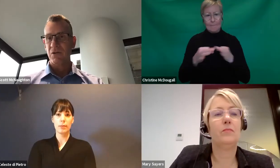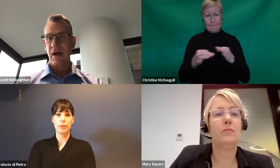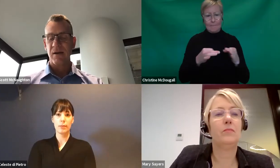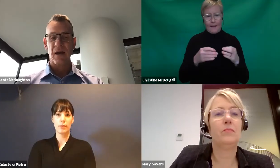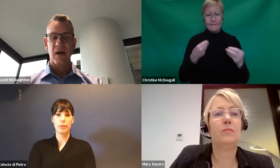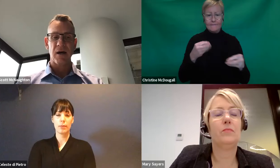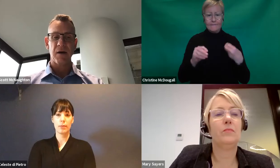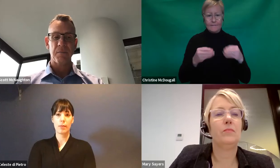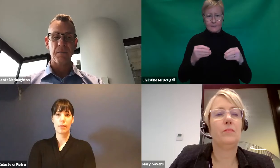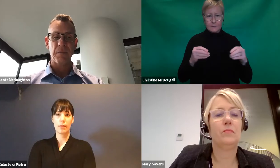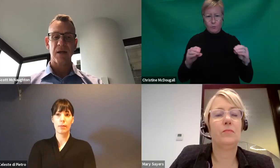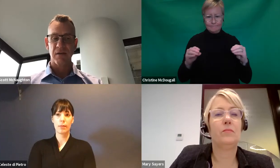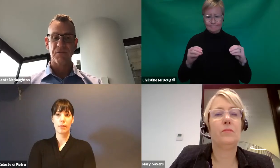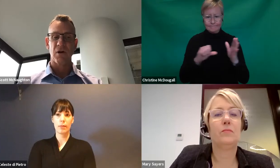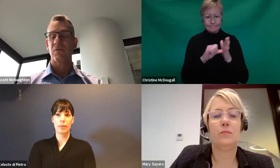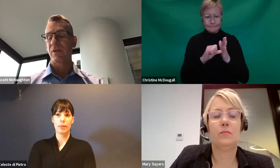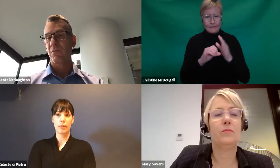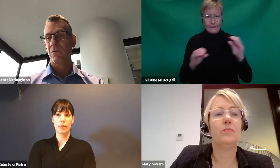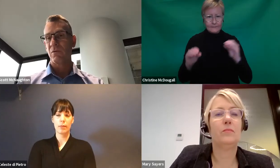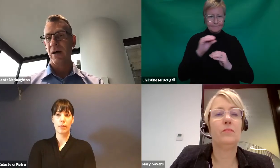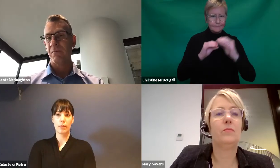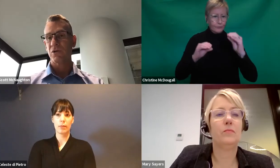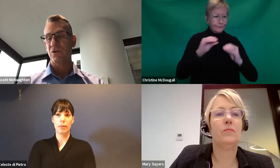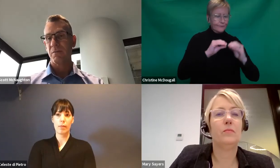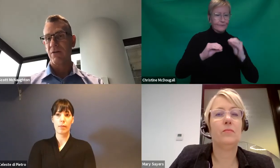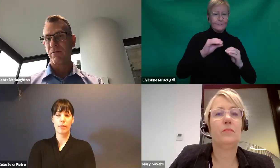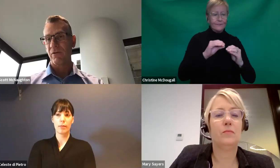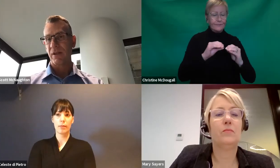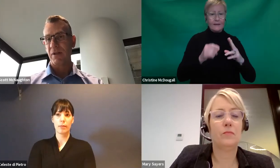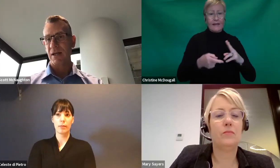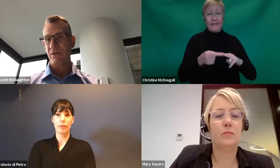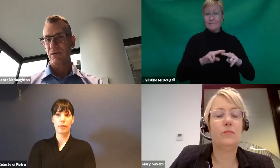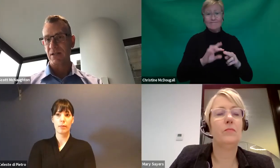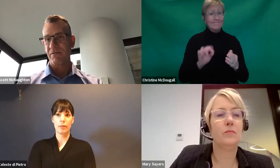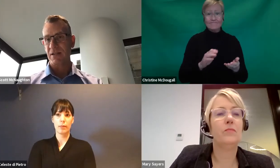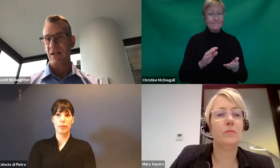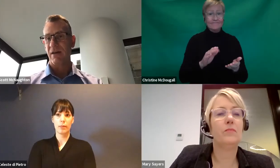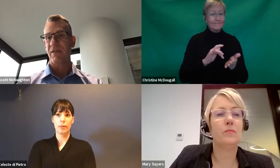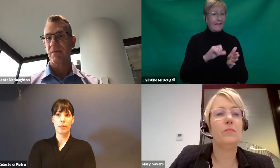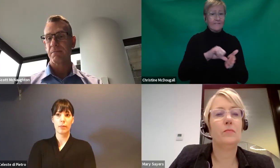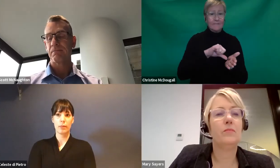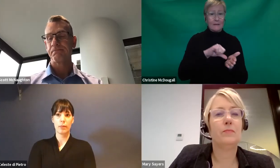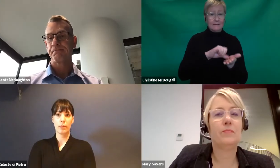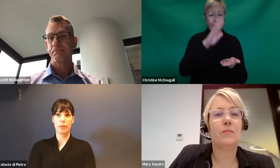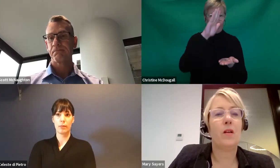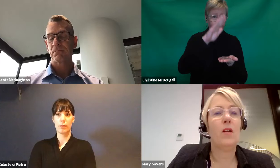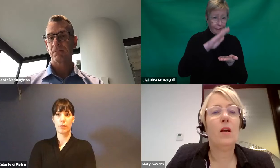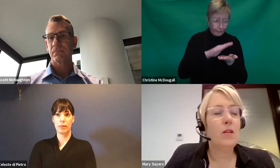be able to do that. But if not, then we'll talk to you about reviewing their plan to increase the funds to cover that.